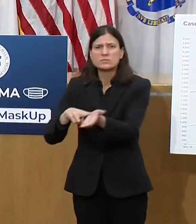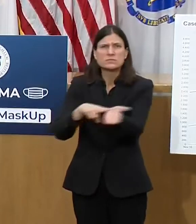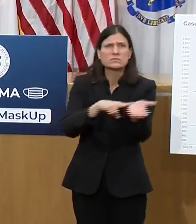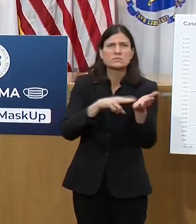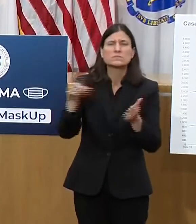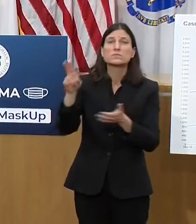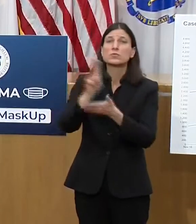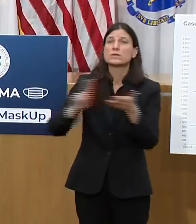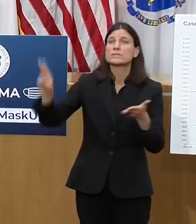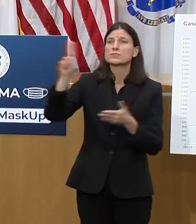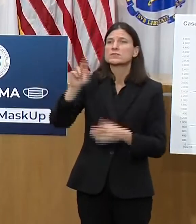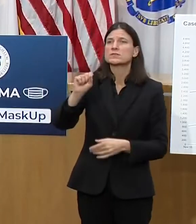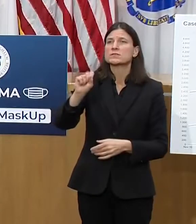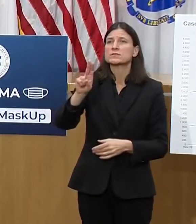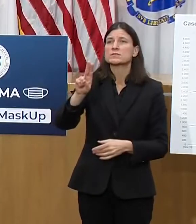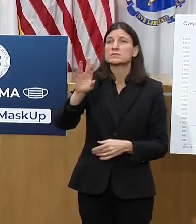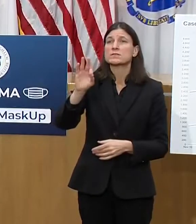holidays?